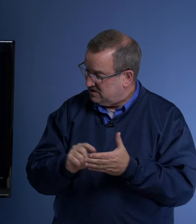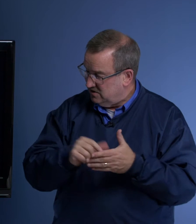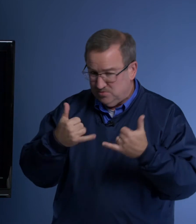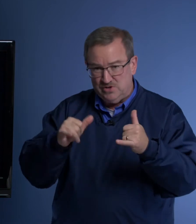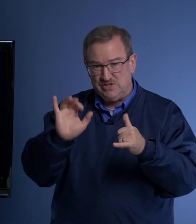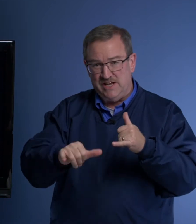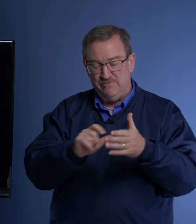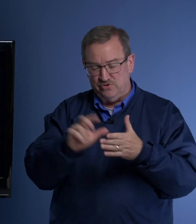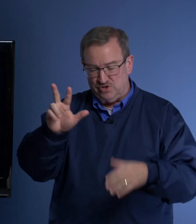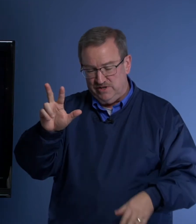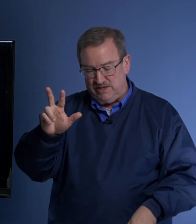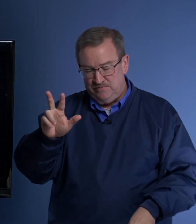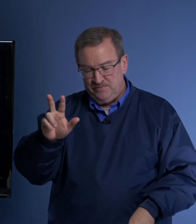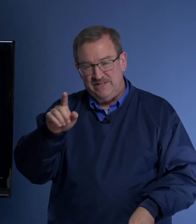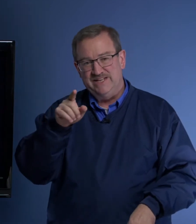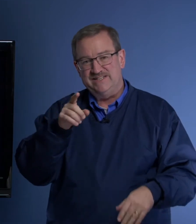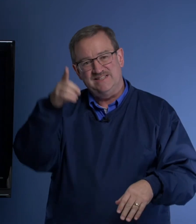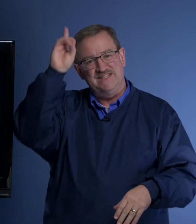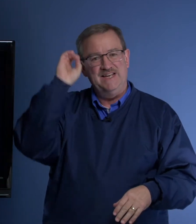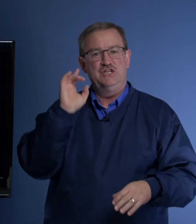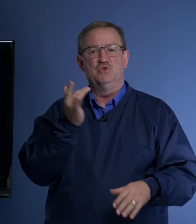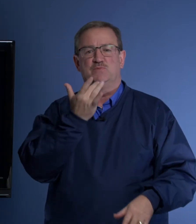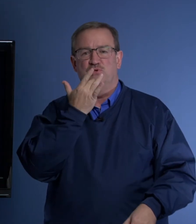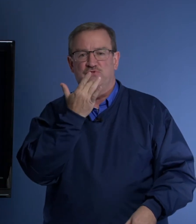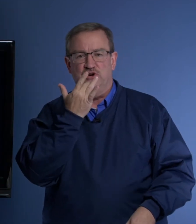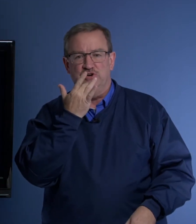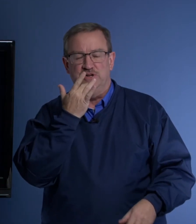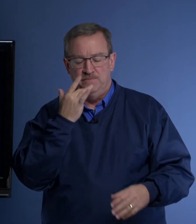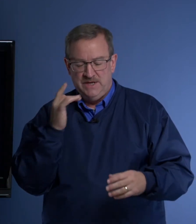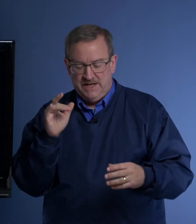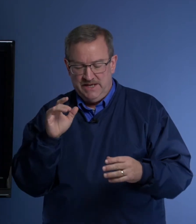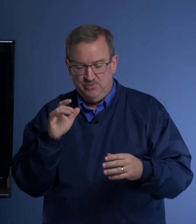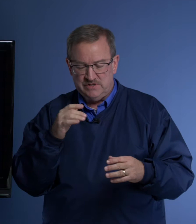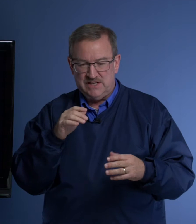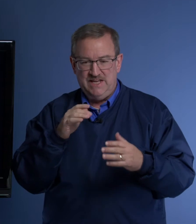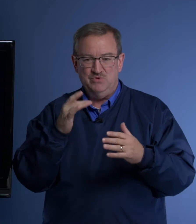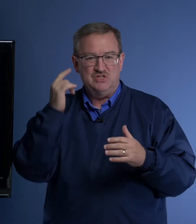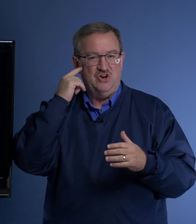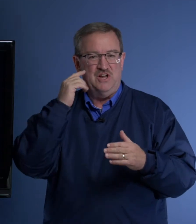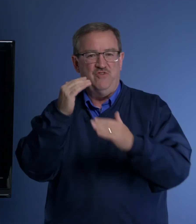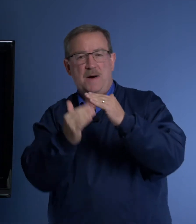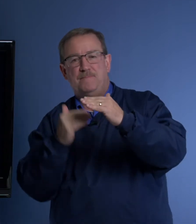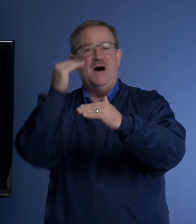we're going to stay in verse three. It says that Daniel was preferred. He was thought of above